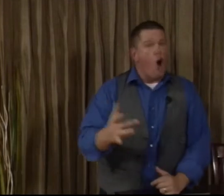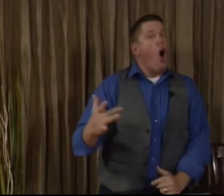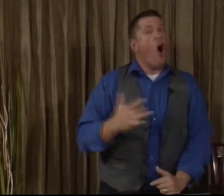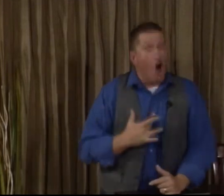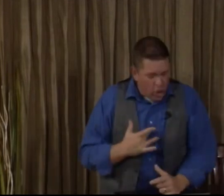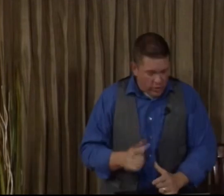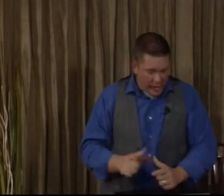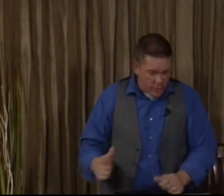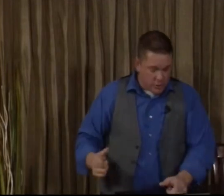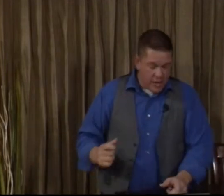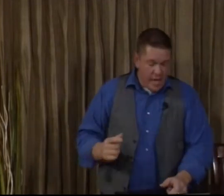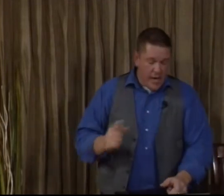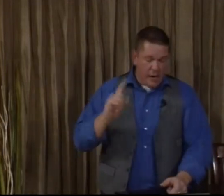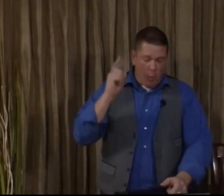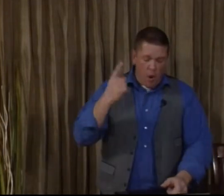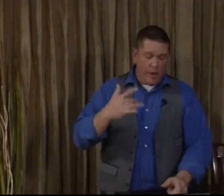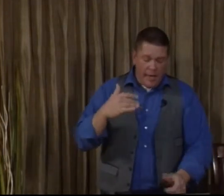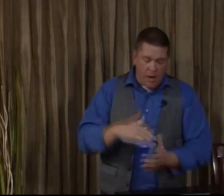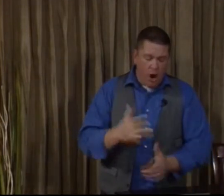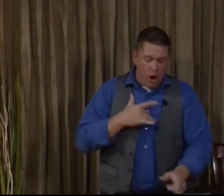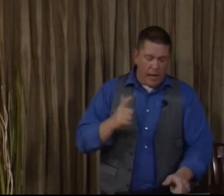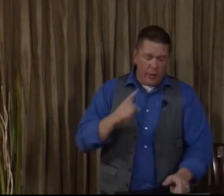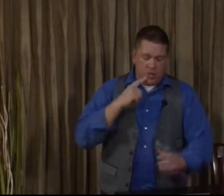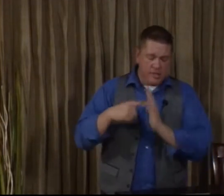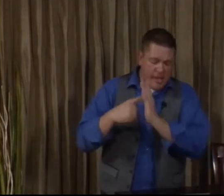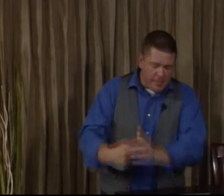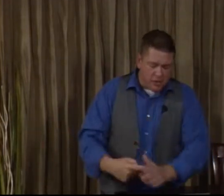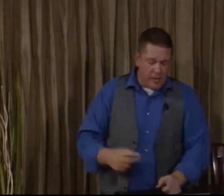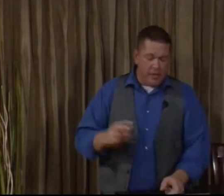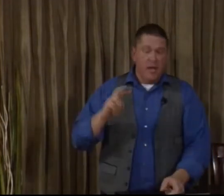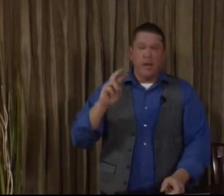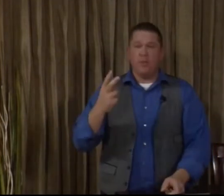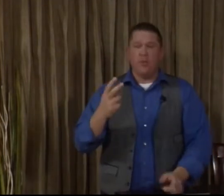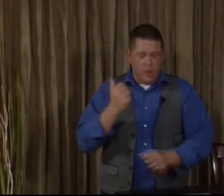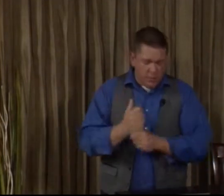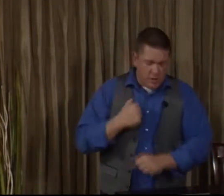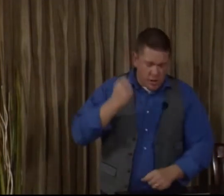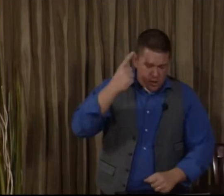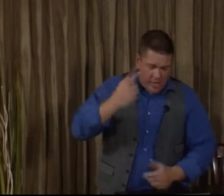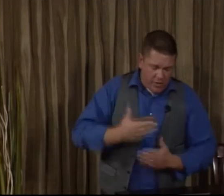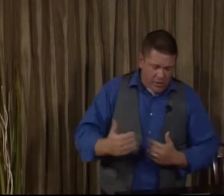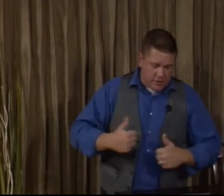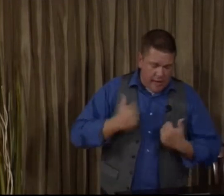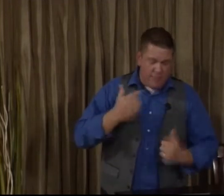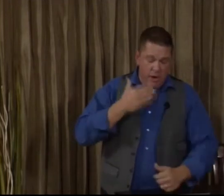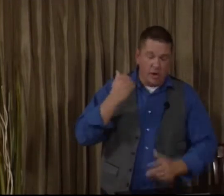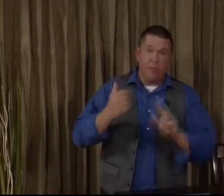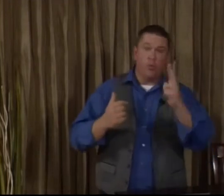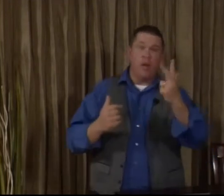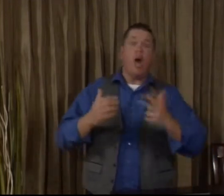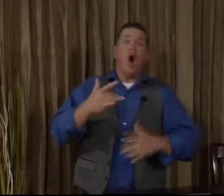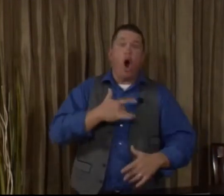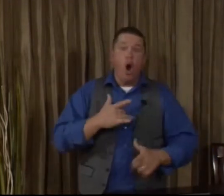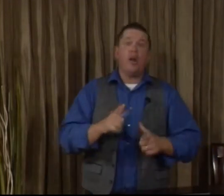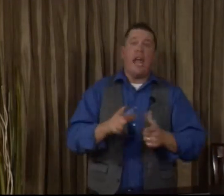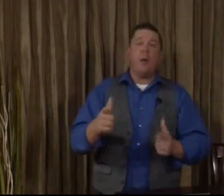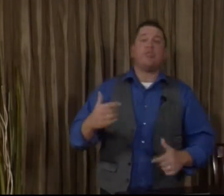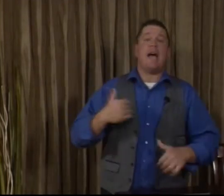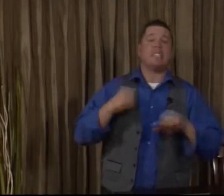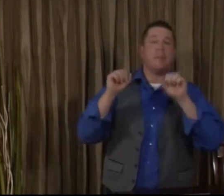heart language. And number one, again, heart language is demonstrated. Number two, it helps us understand the things of life better. Number three, heart language has the